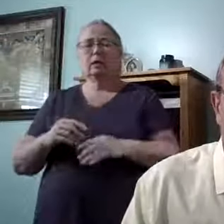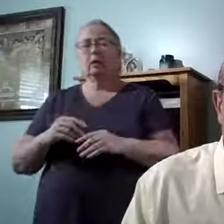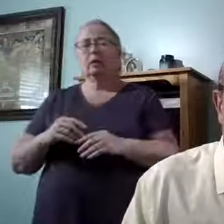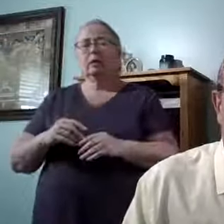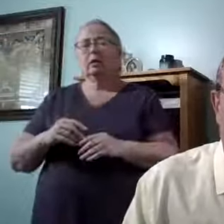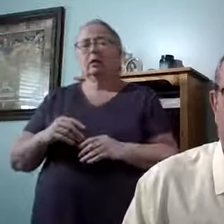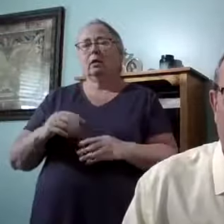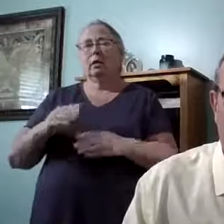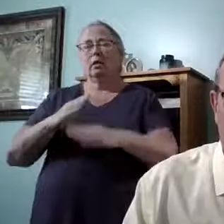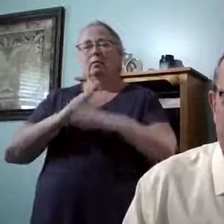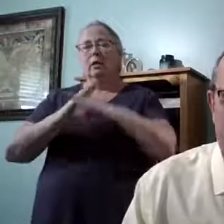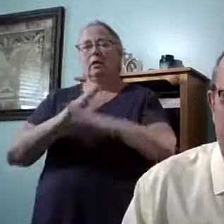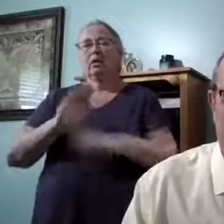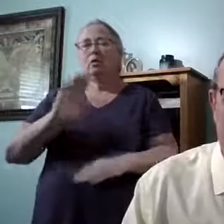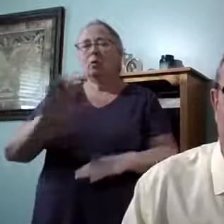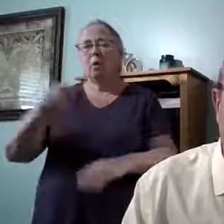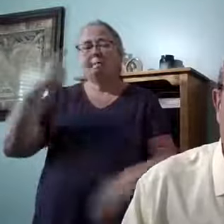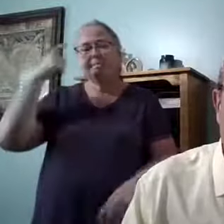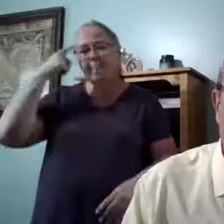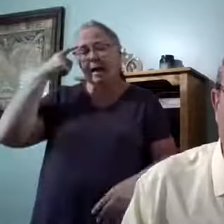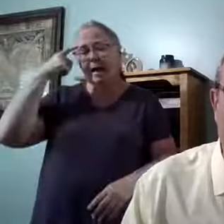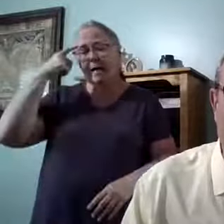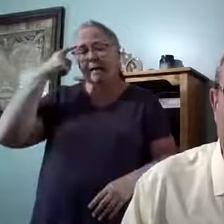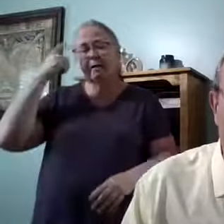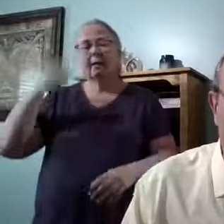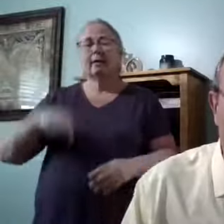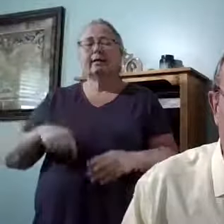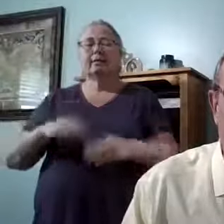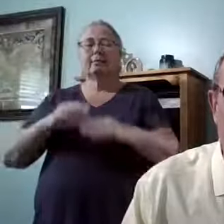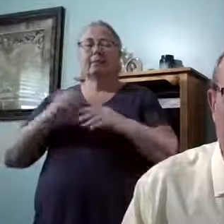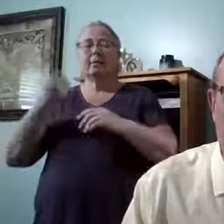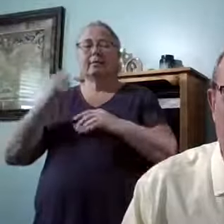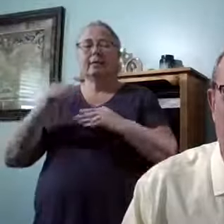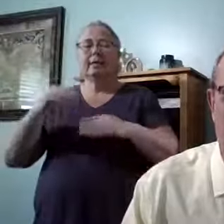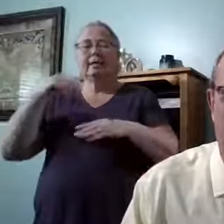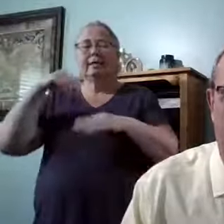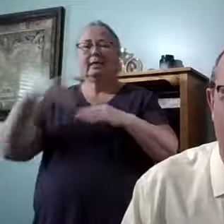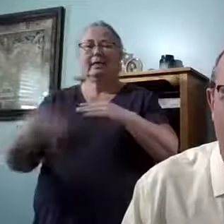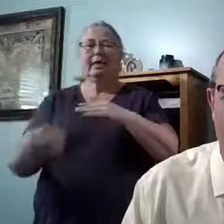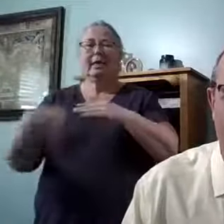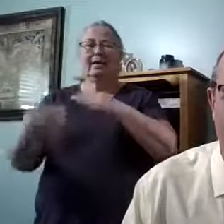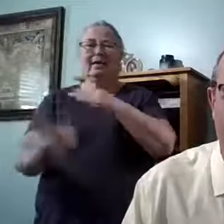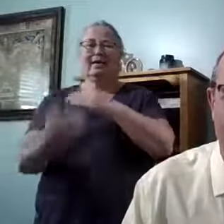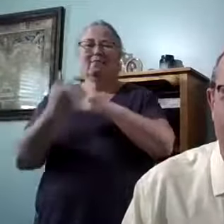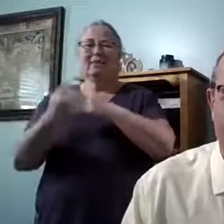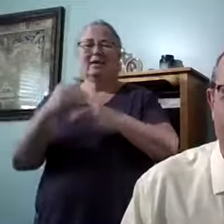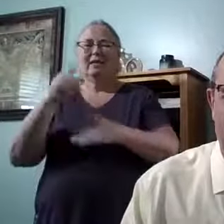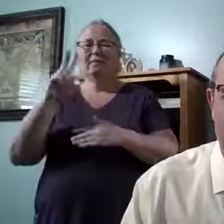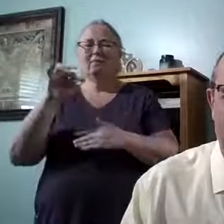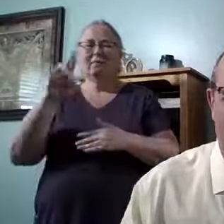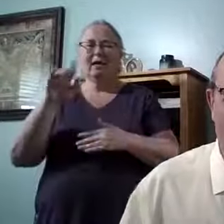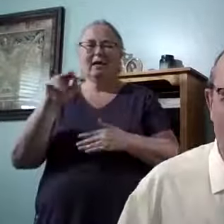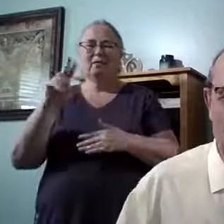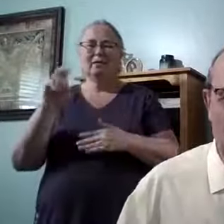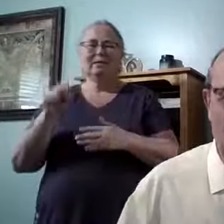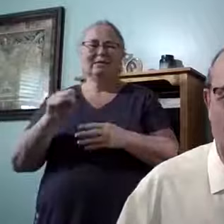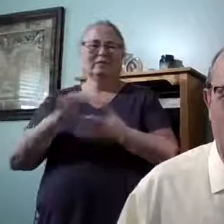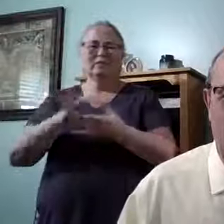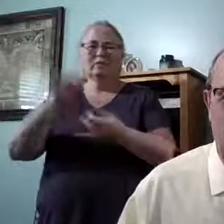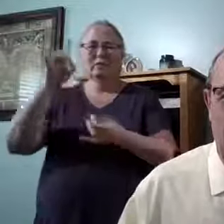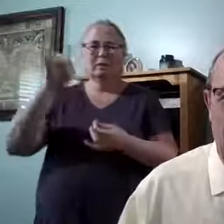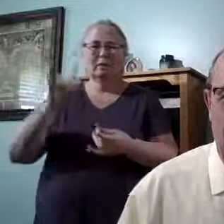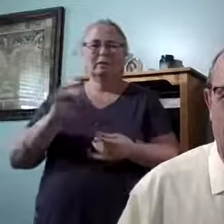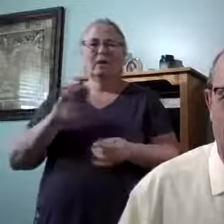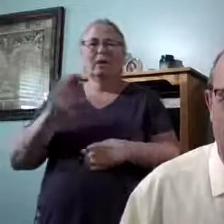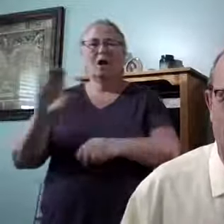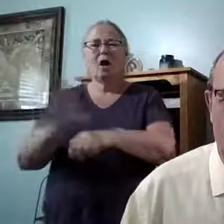and protect your mind from any invading spiritual virus. You know, our